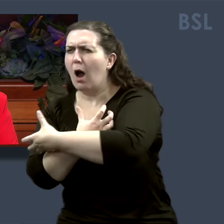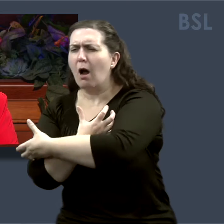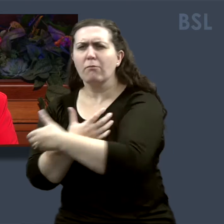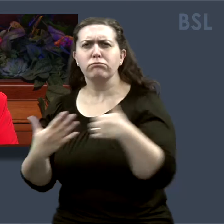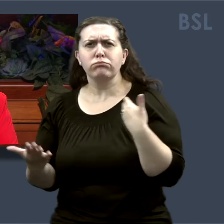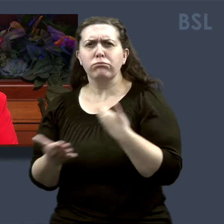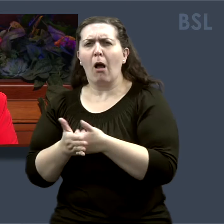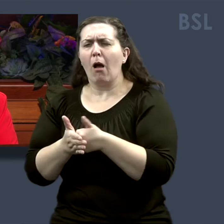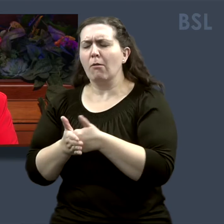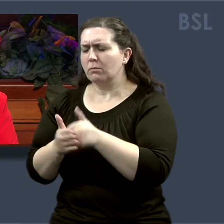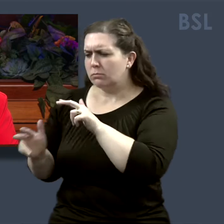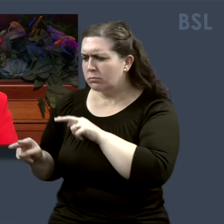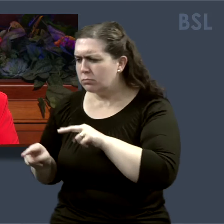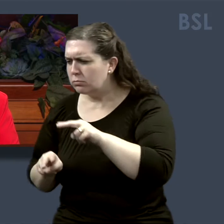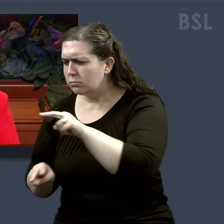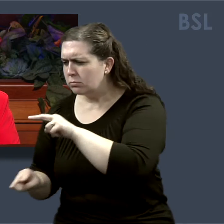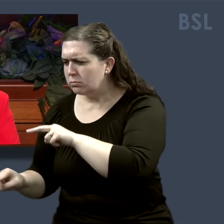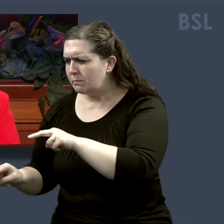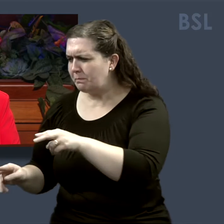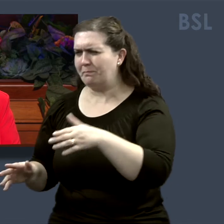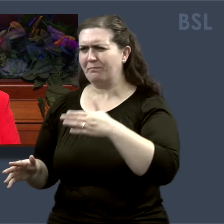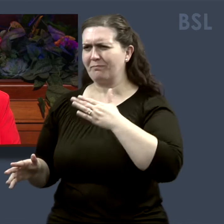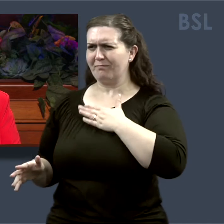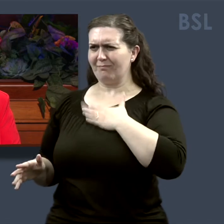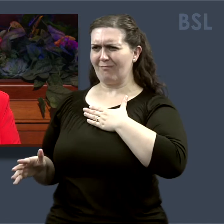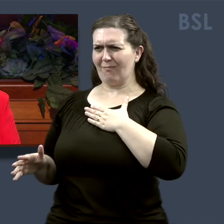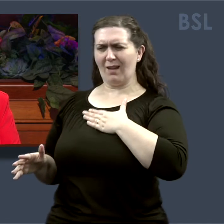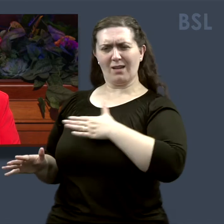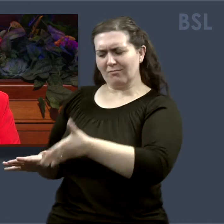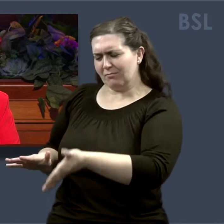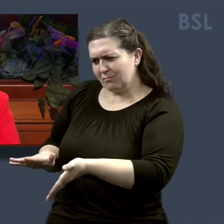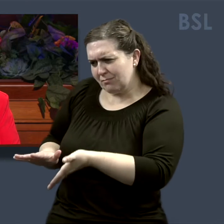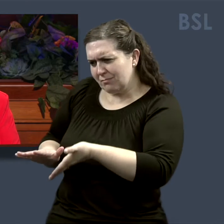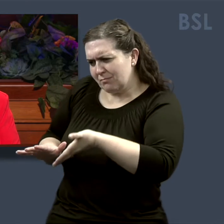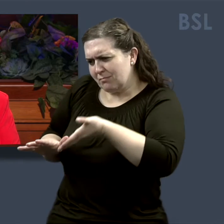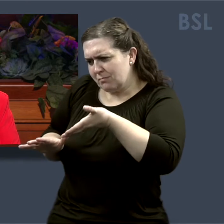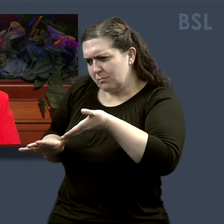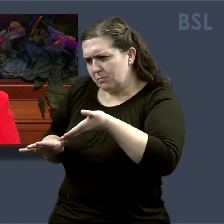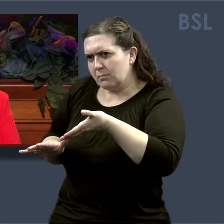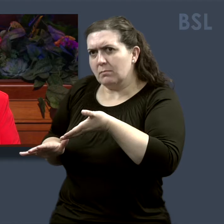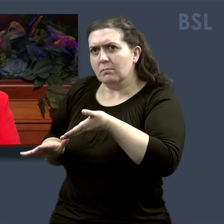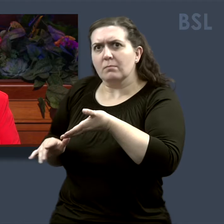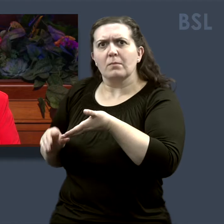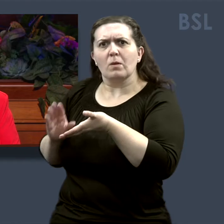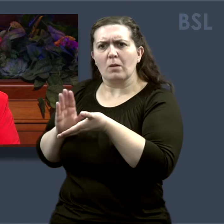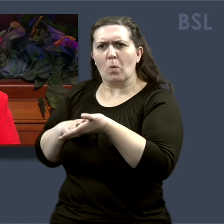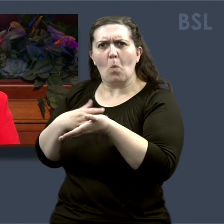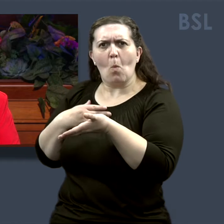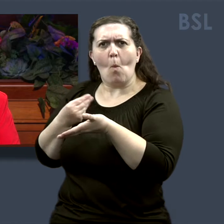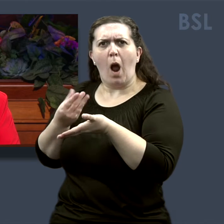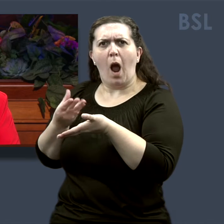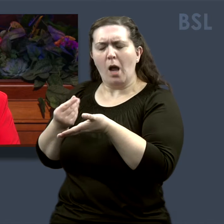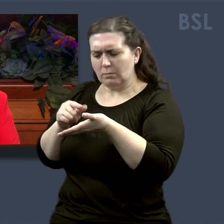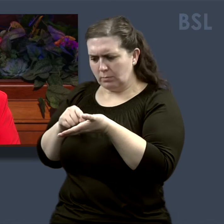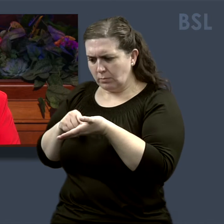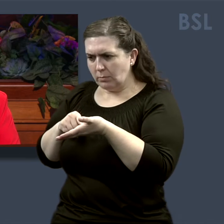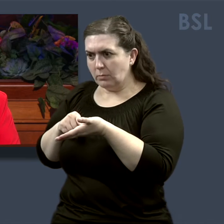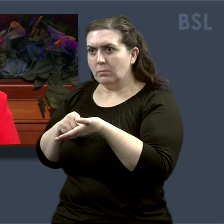as he usually did. As he put his hand on her chest, he felt something wet and found